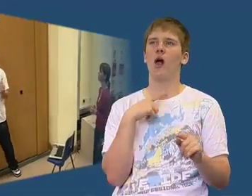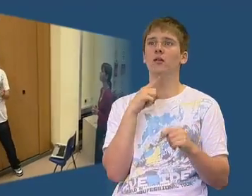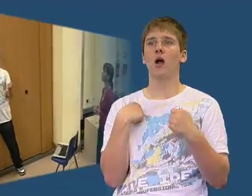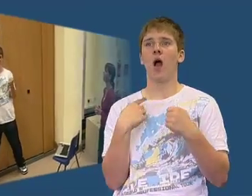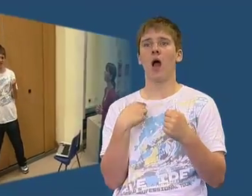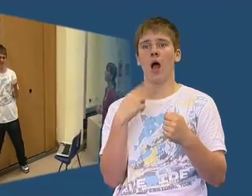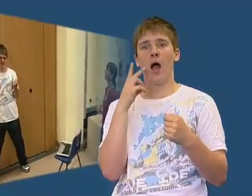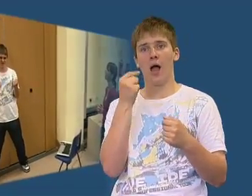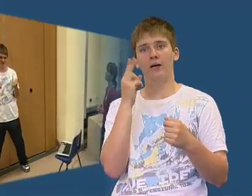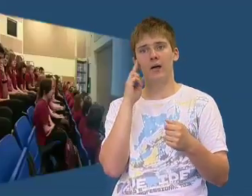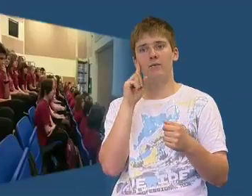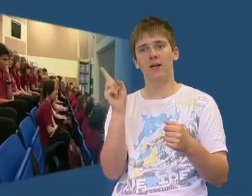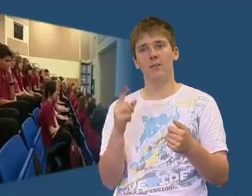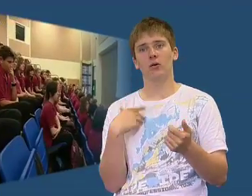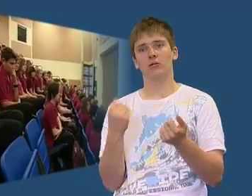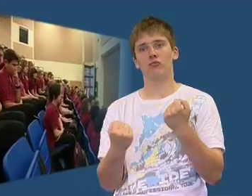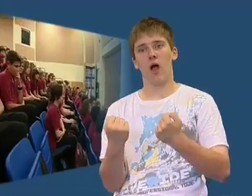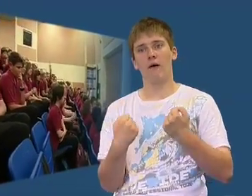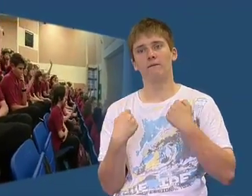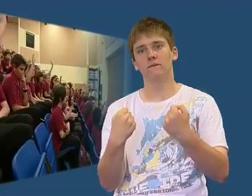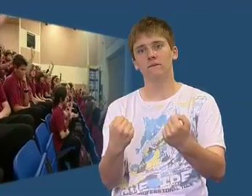For example, can deaf people drive?